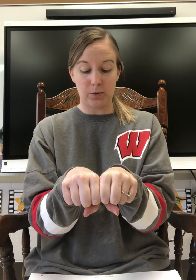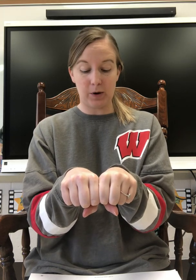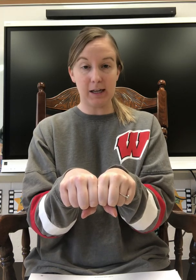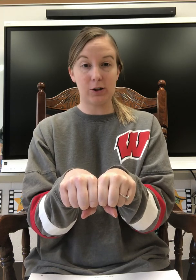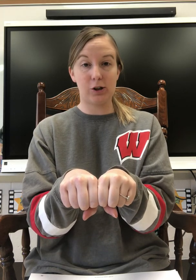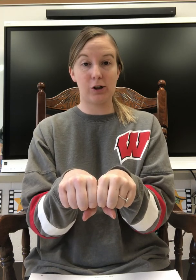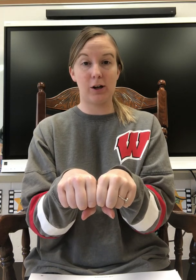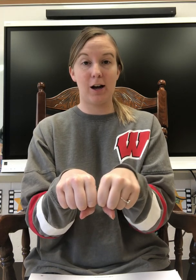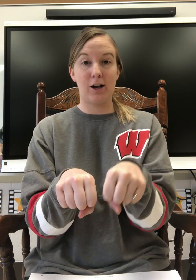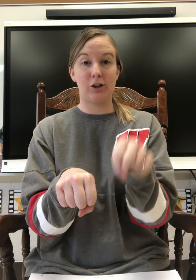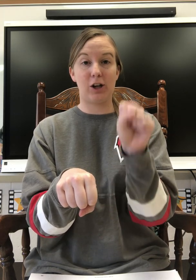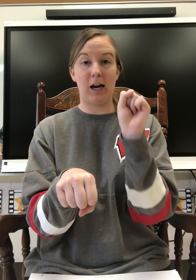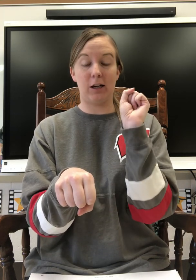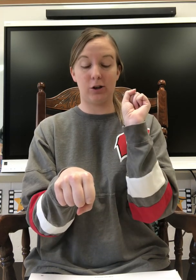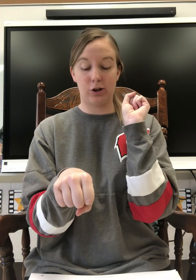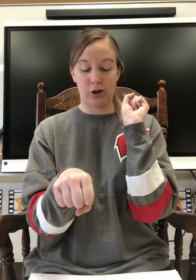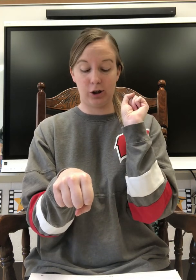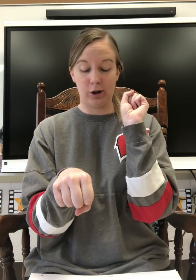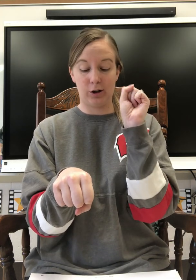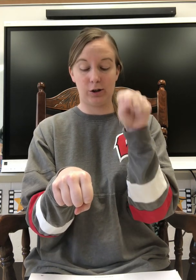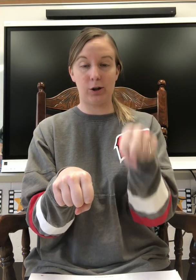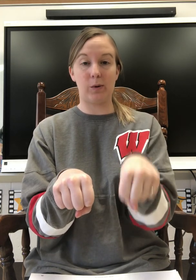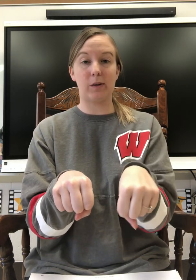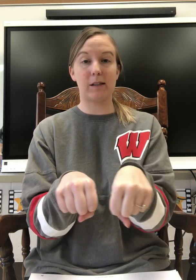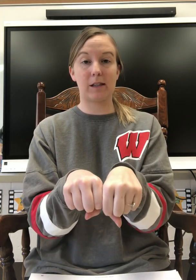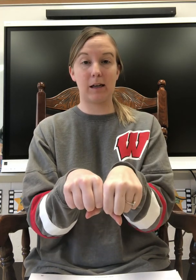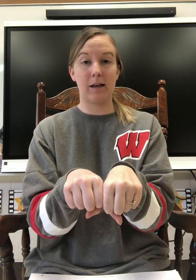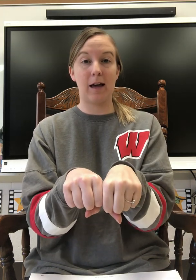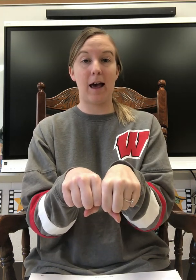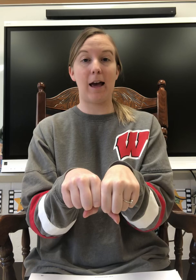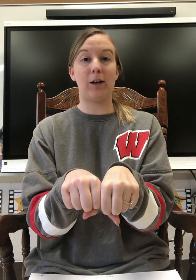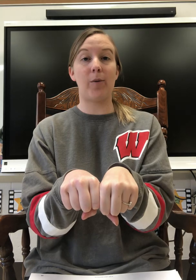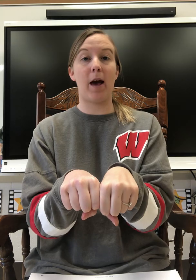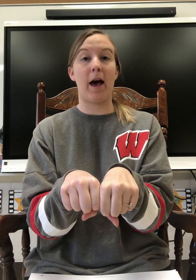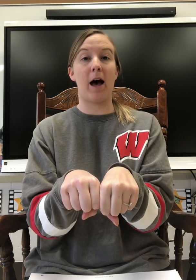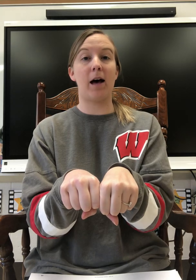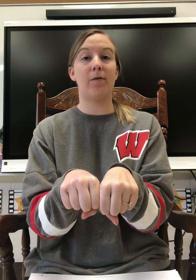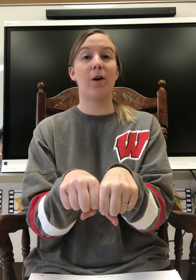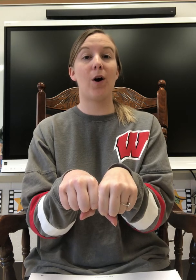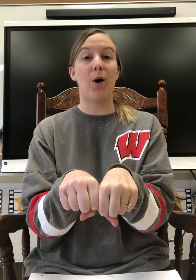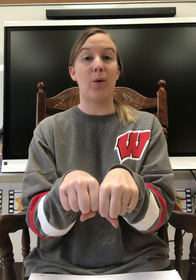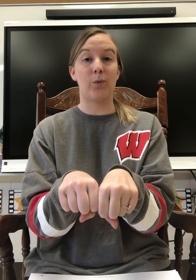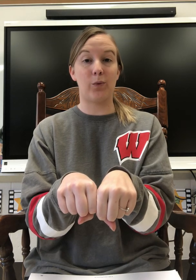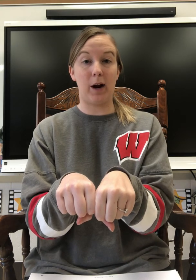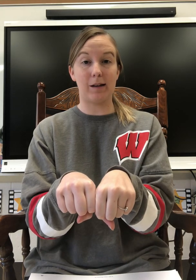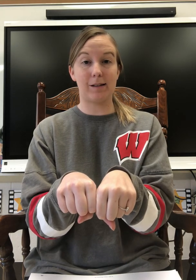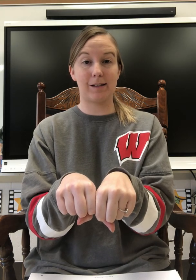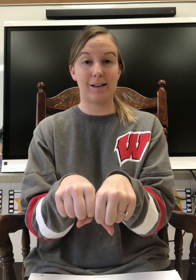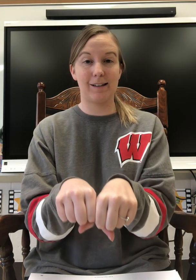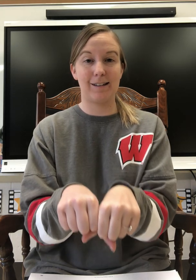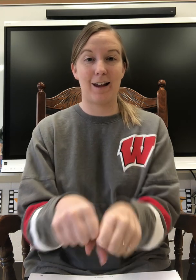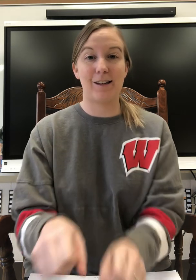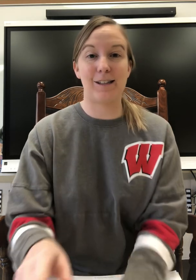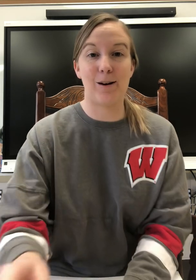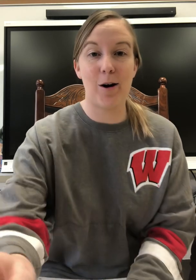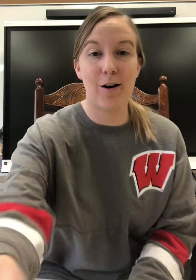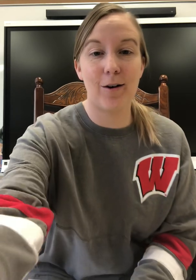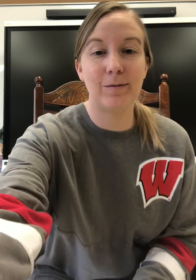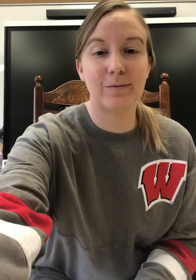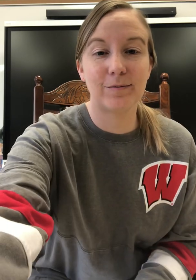Rich. Change t to sk, and you have risk. See you tomorrow. Flap. Flap. Flap. Flap. you.